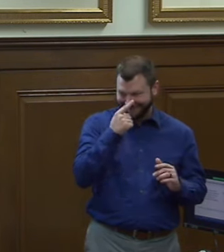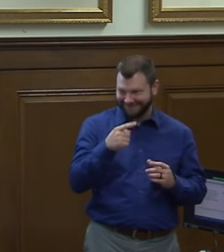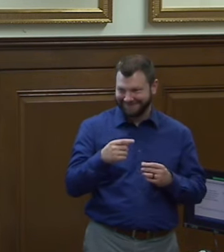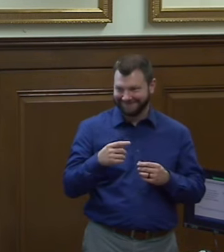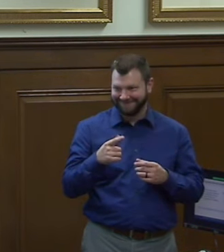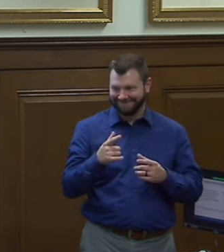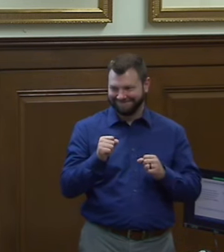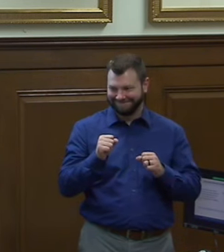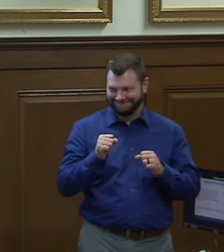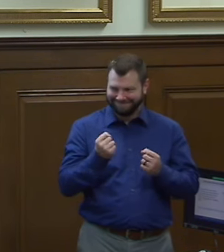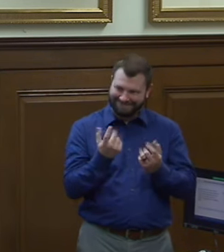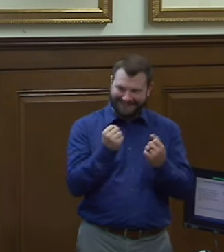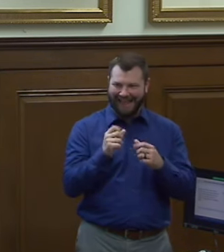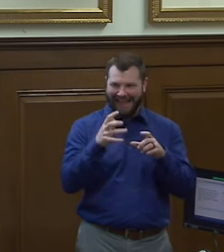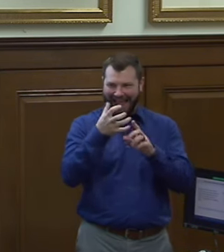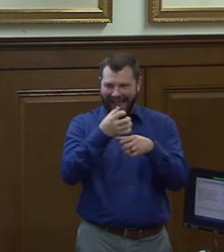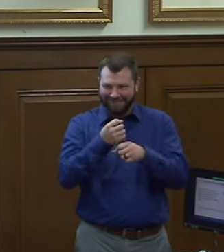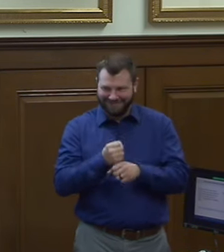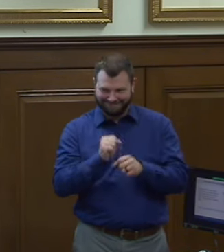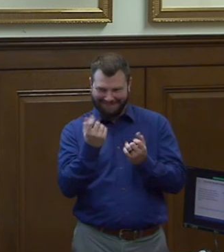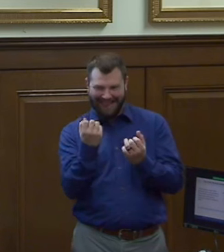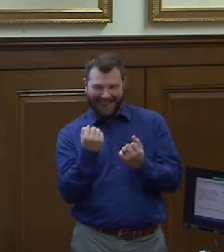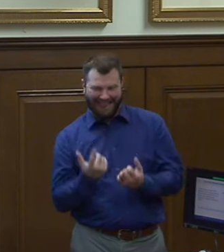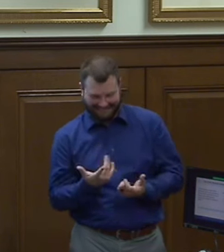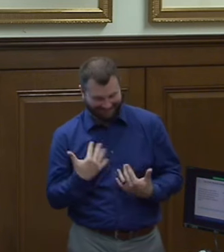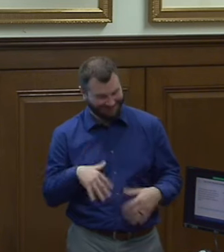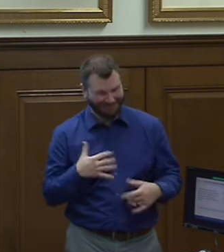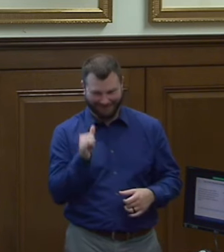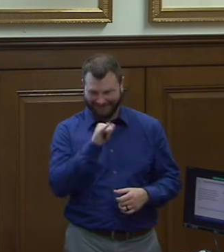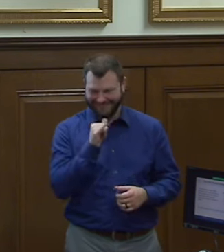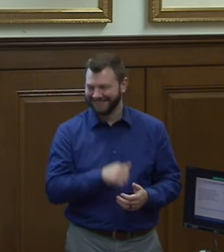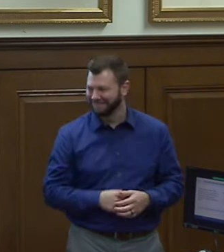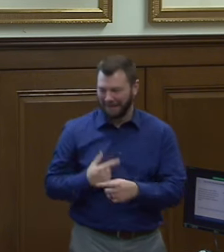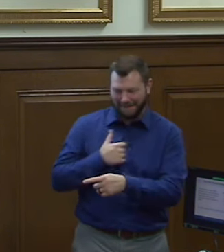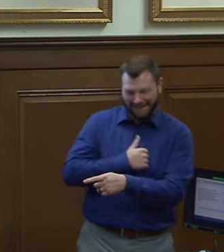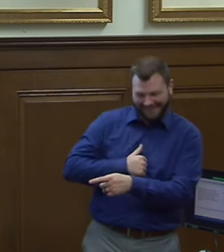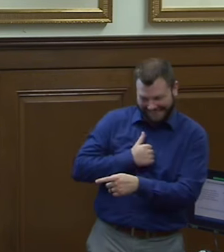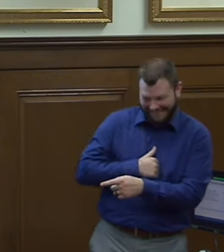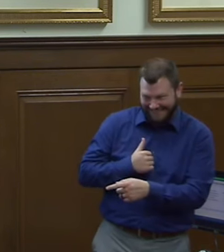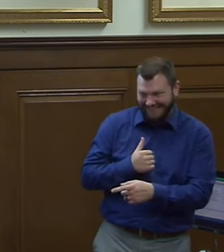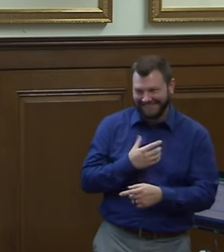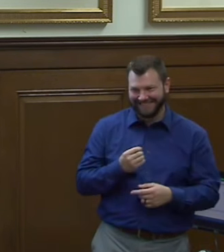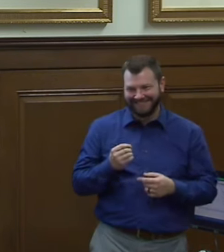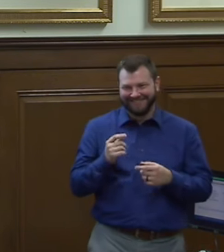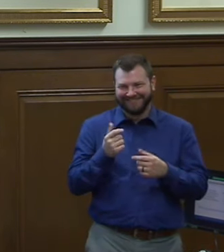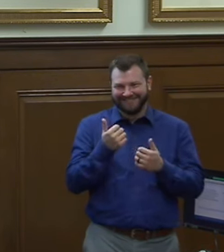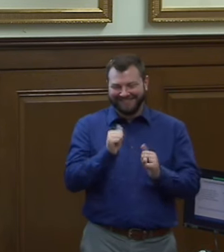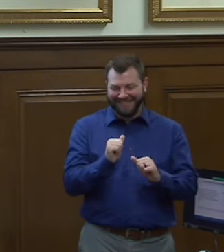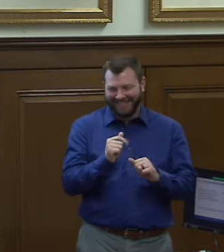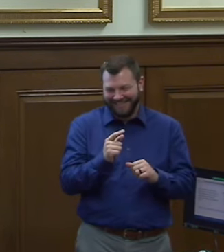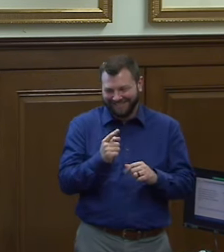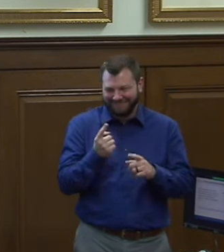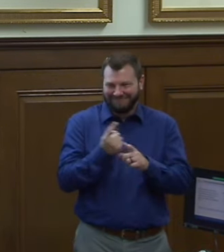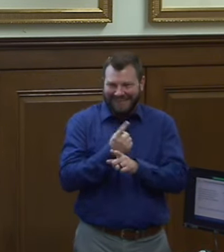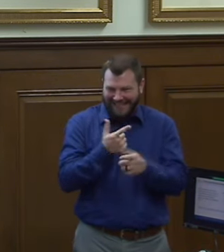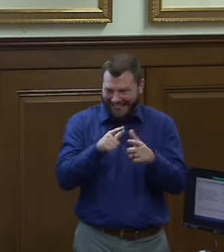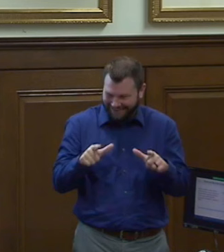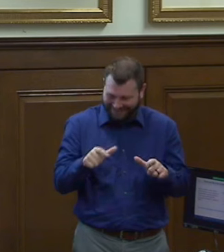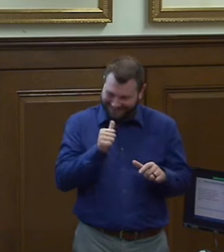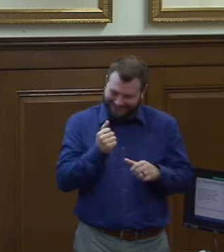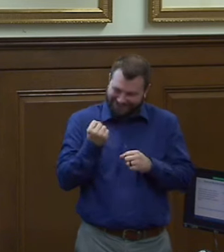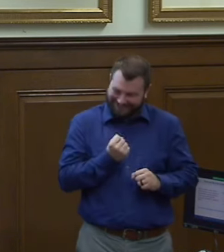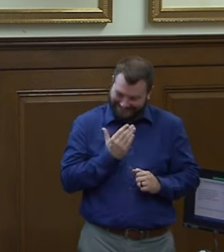a work out with some of those acronyms apologies and i know plain language act isn't always my strong suit so